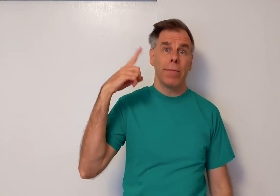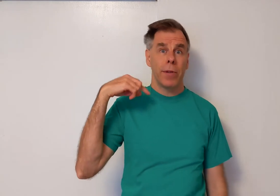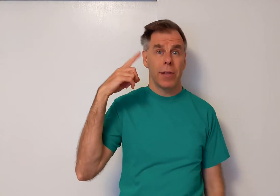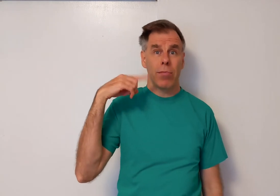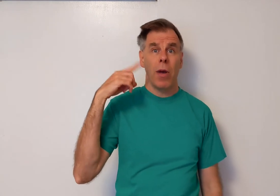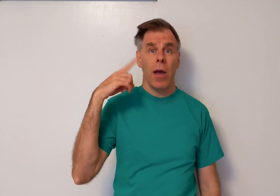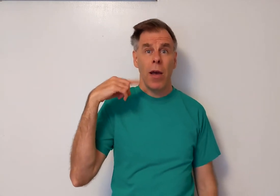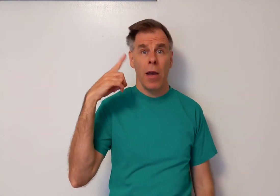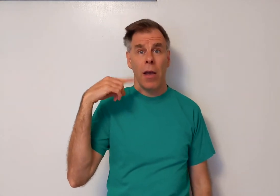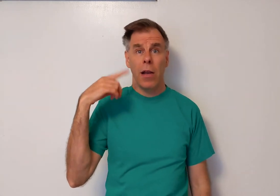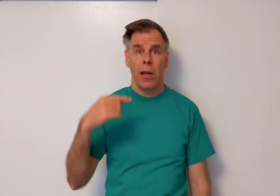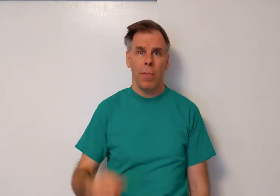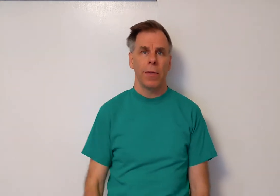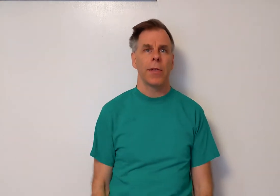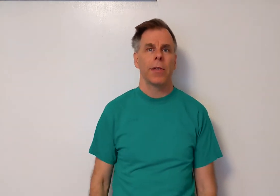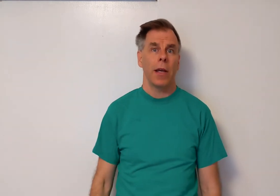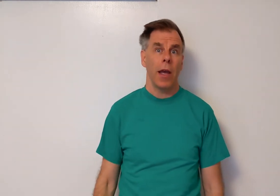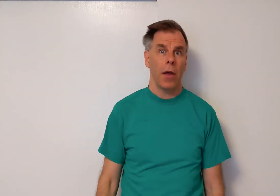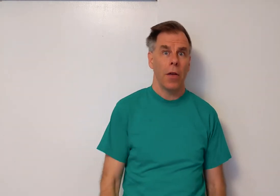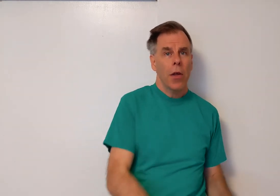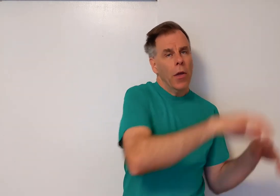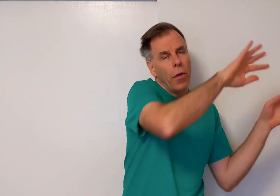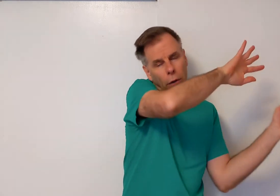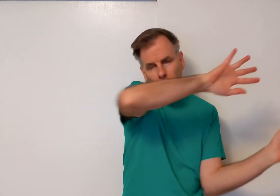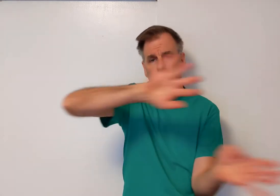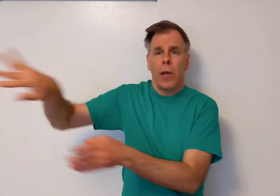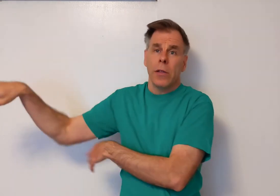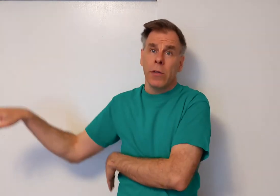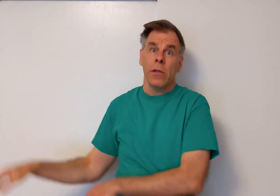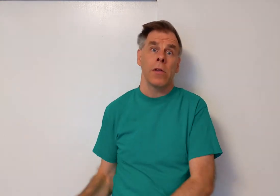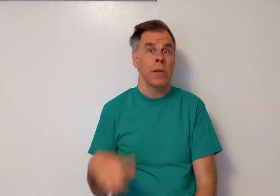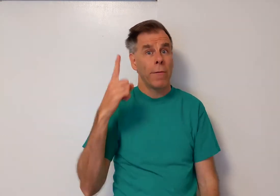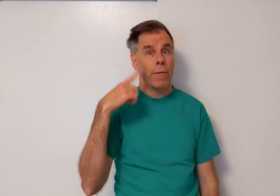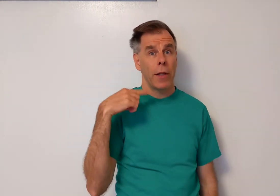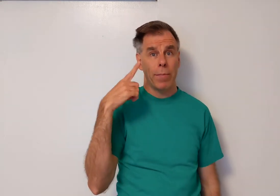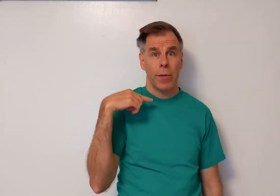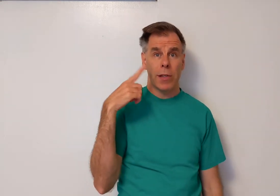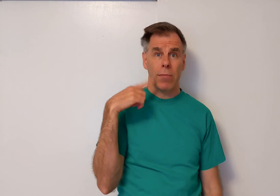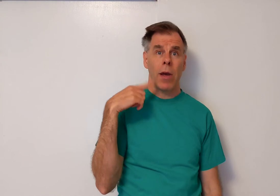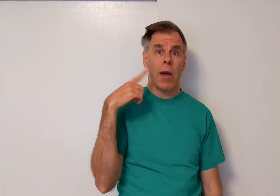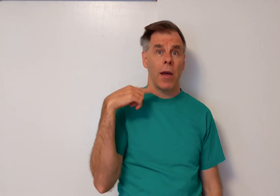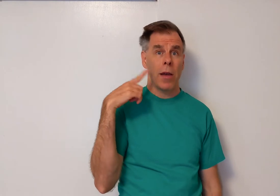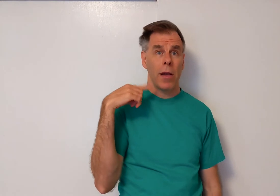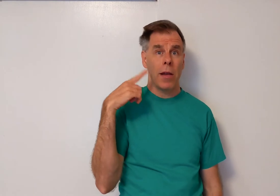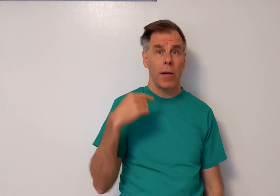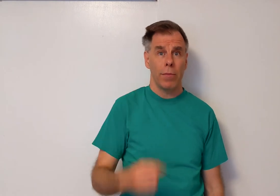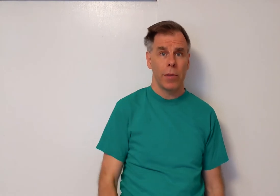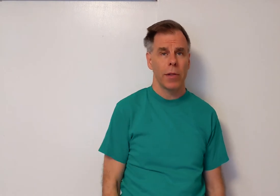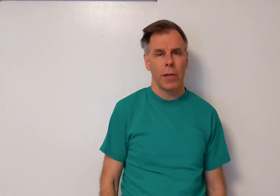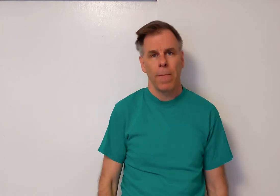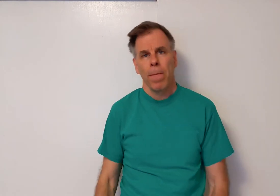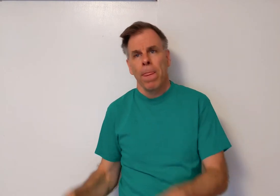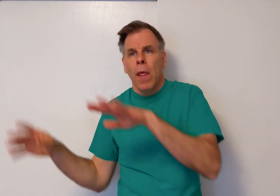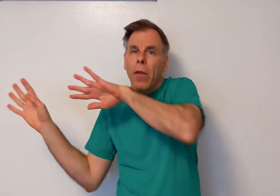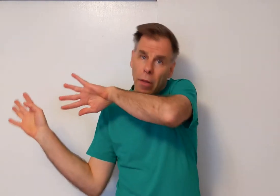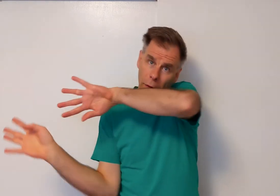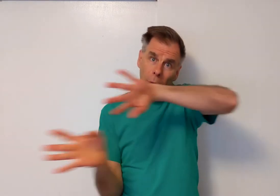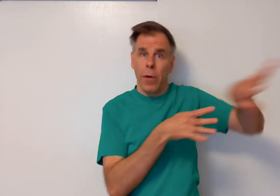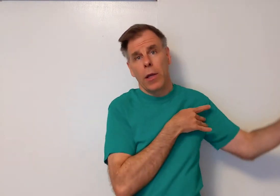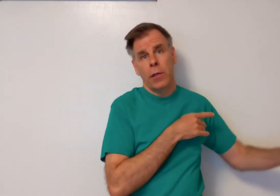my lips. Again. The wind flips my lips. The wind